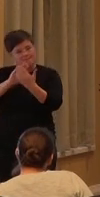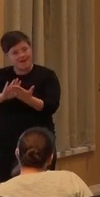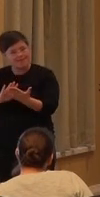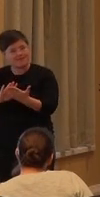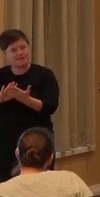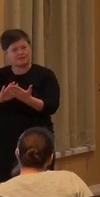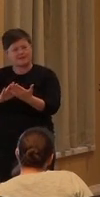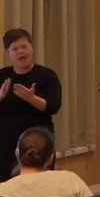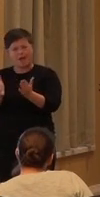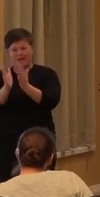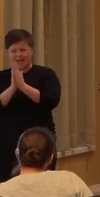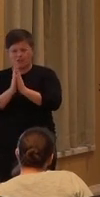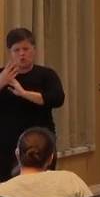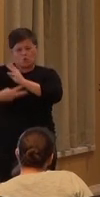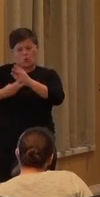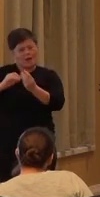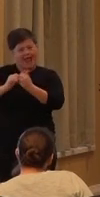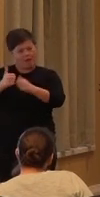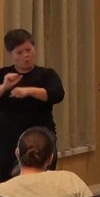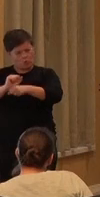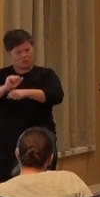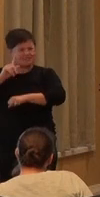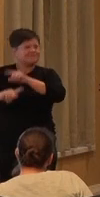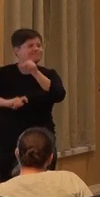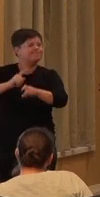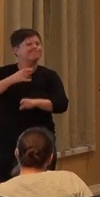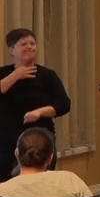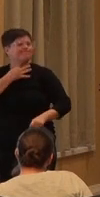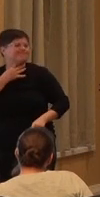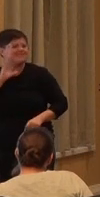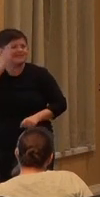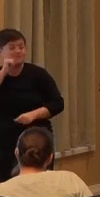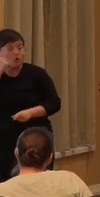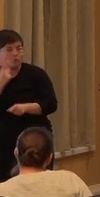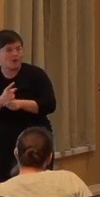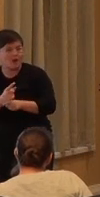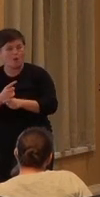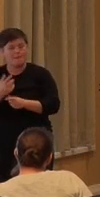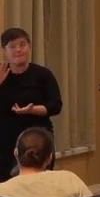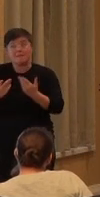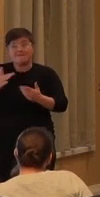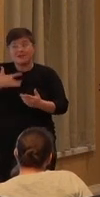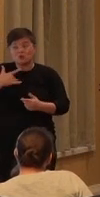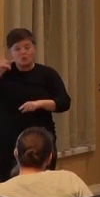works and why some problems even seem inevitable or unalterable.